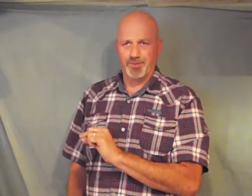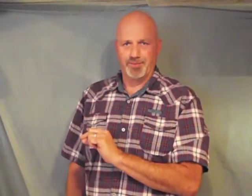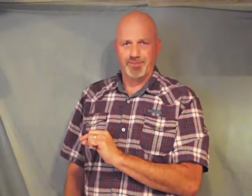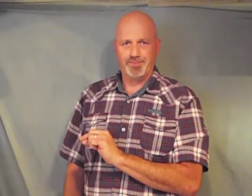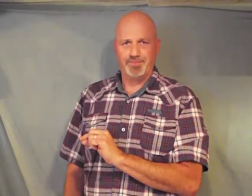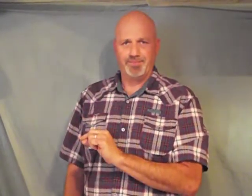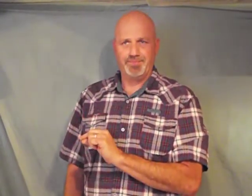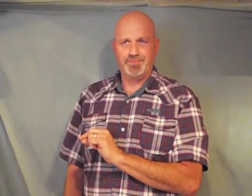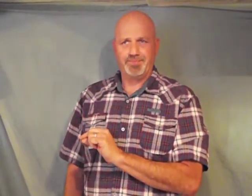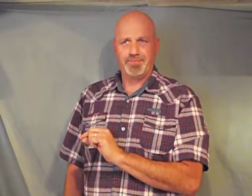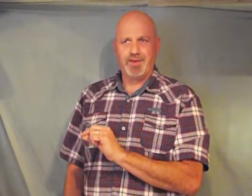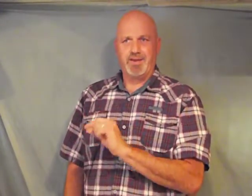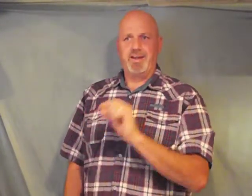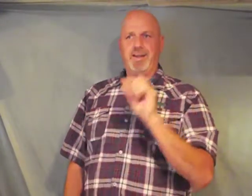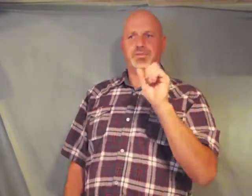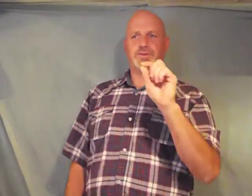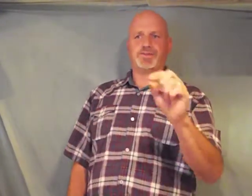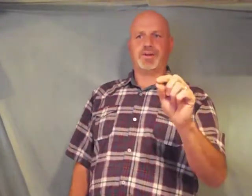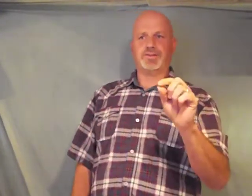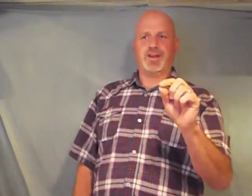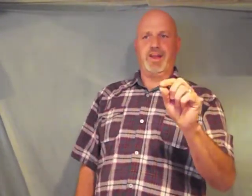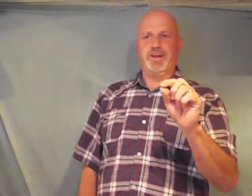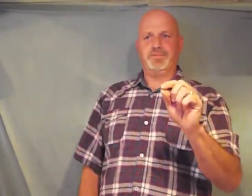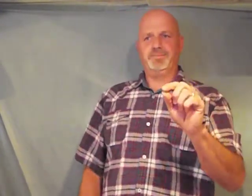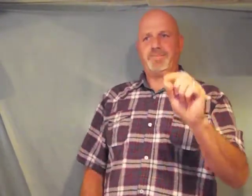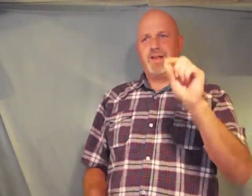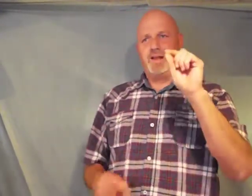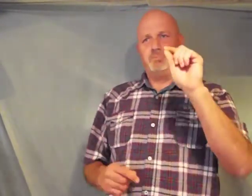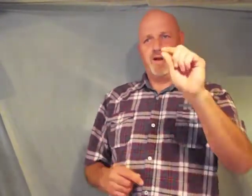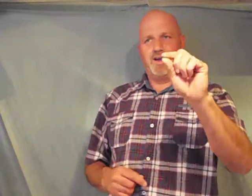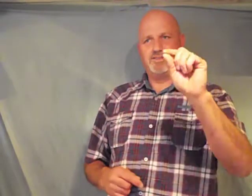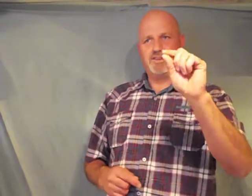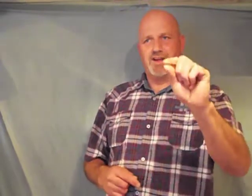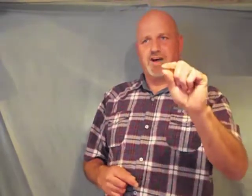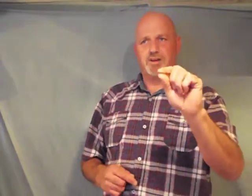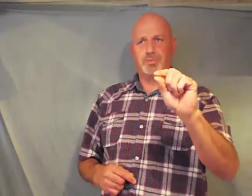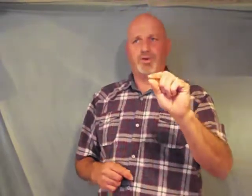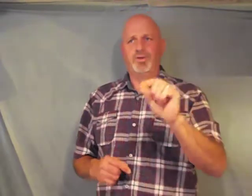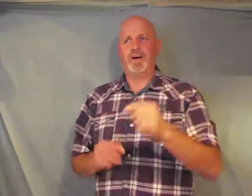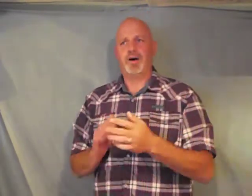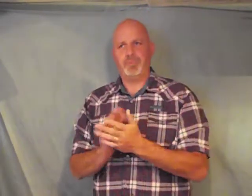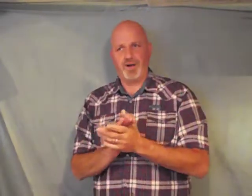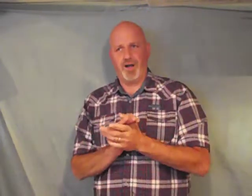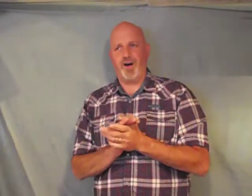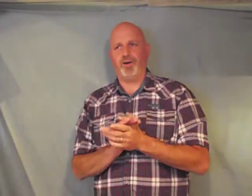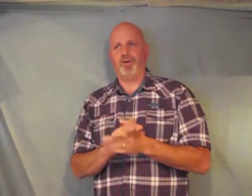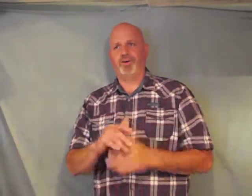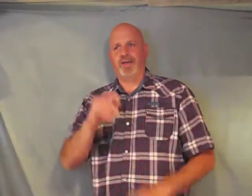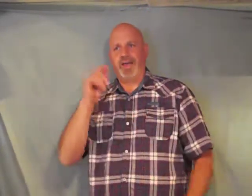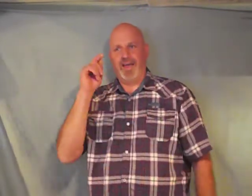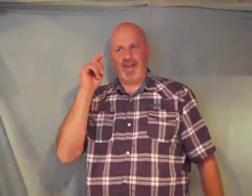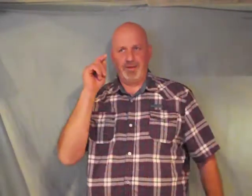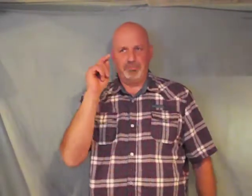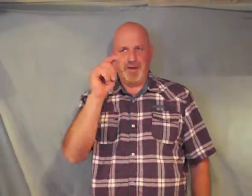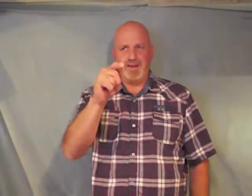Hebrews 13 marriage is honorable among all and the bed